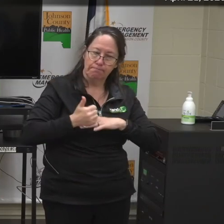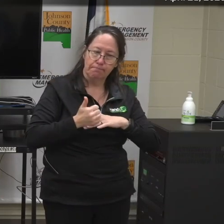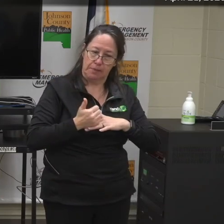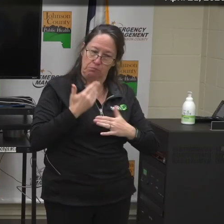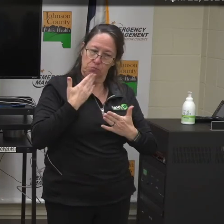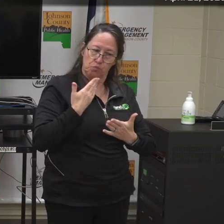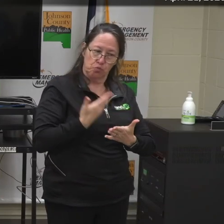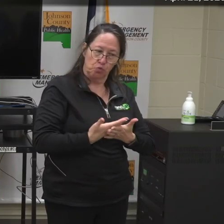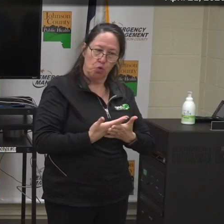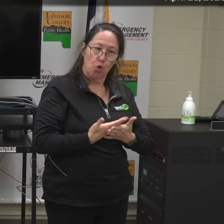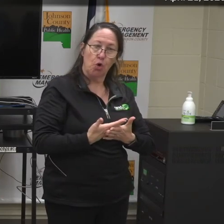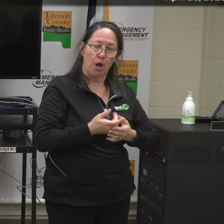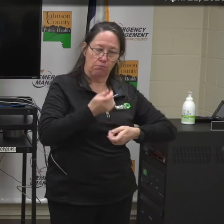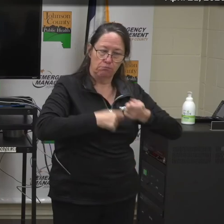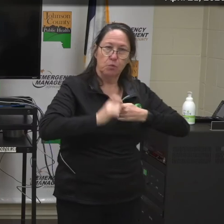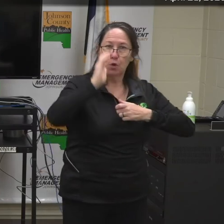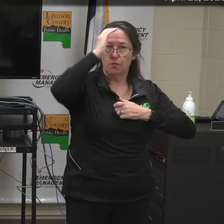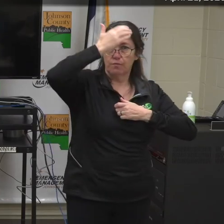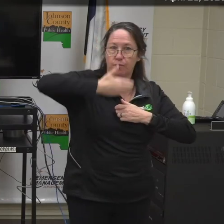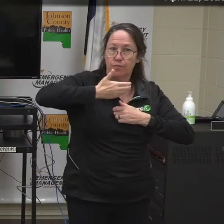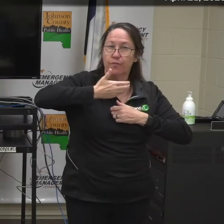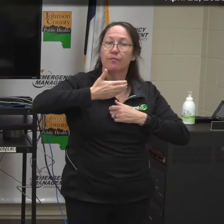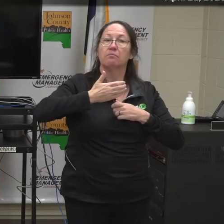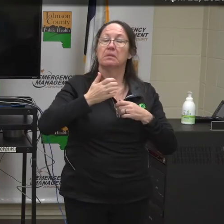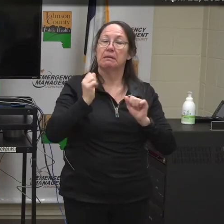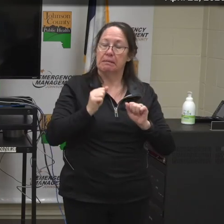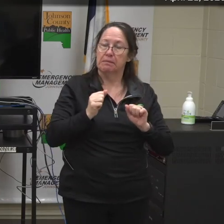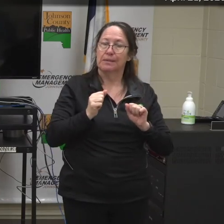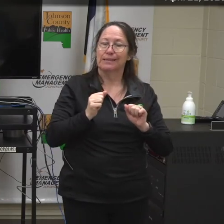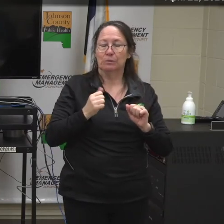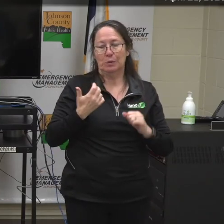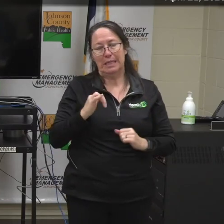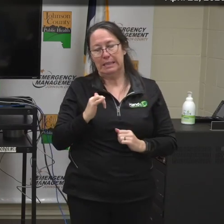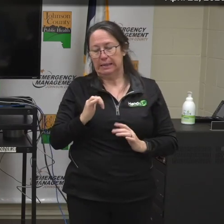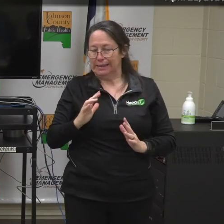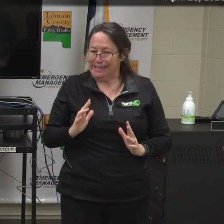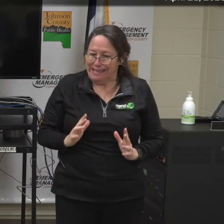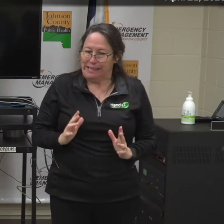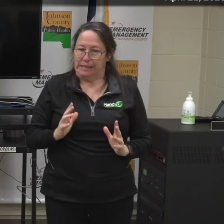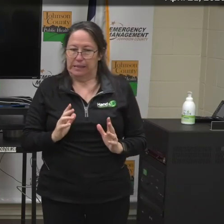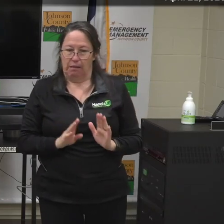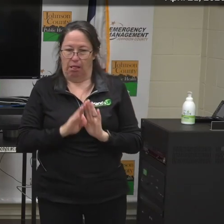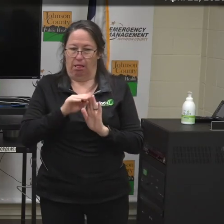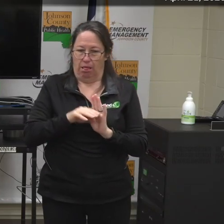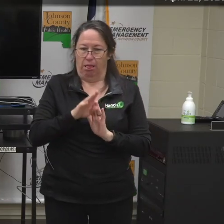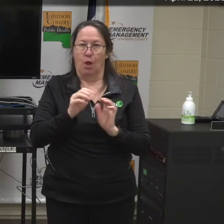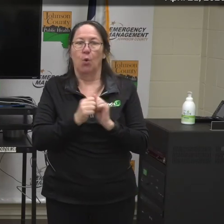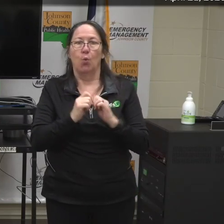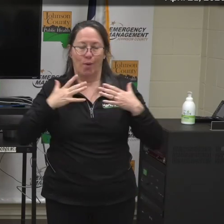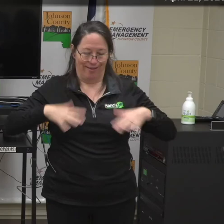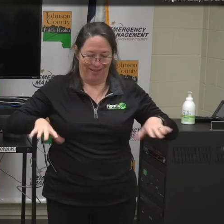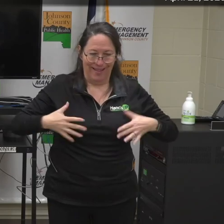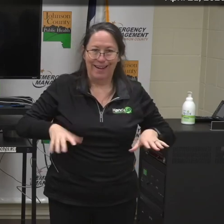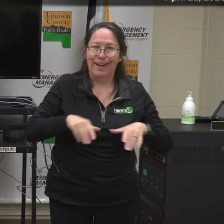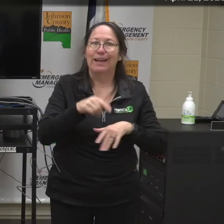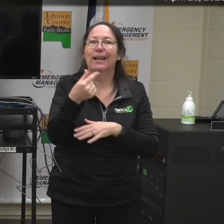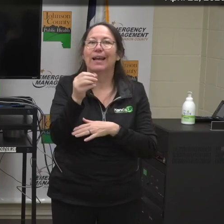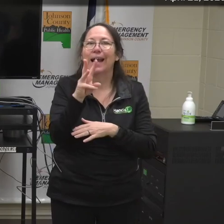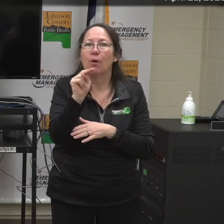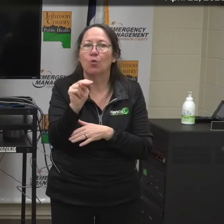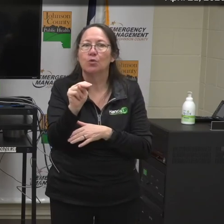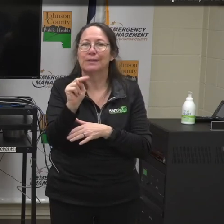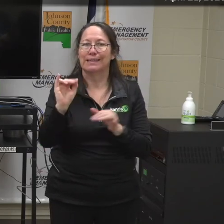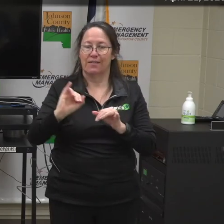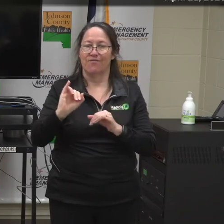where they're good on reusable face shields. We still kind of have an up and down day with gowns, just